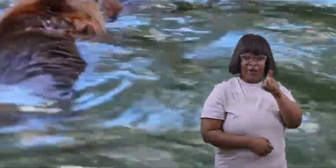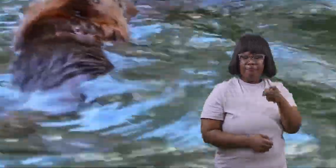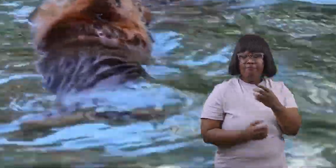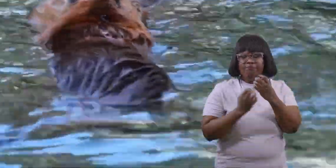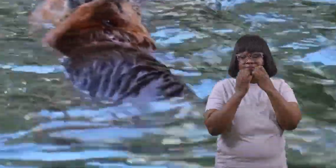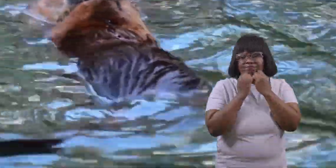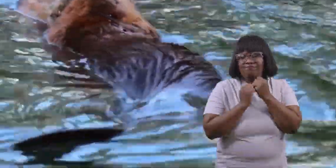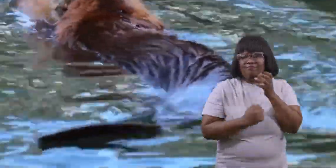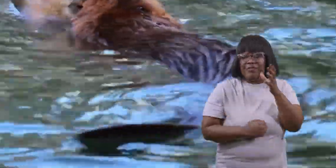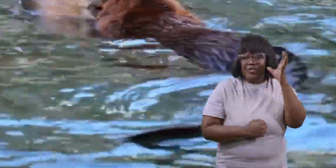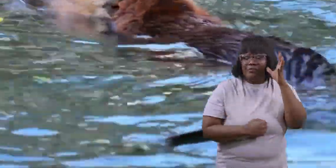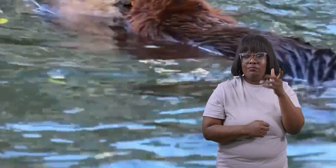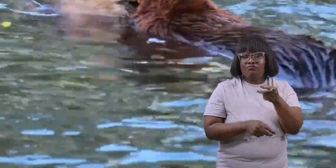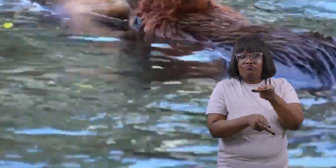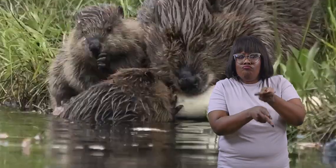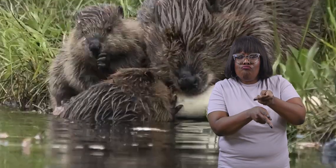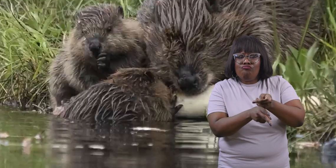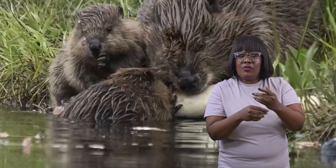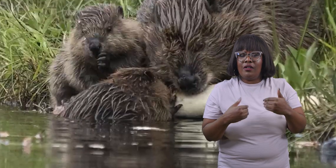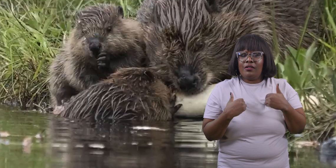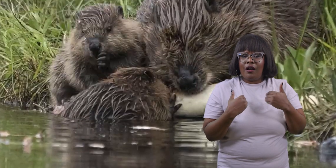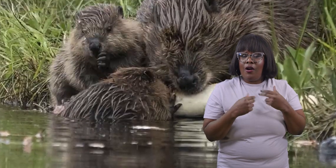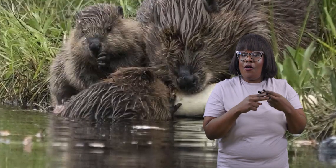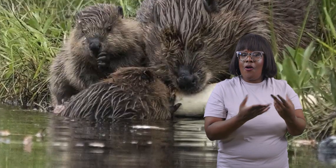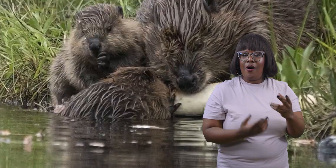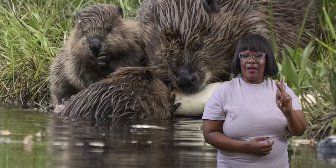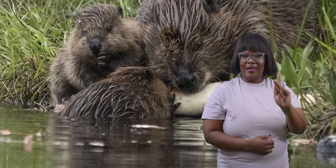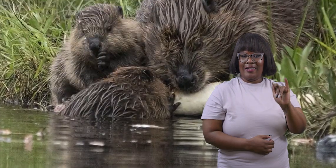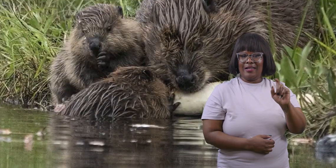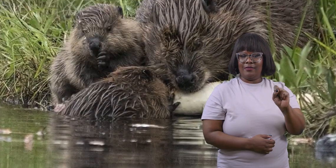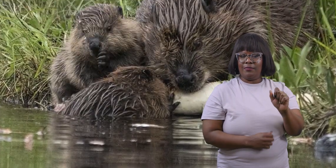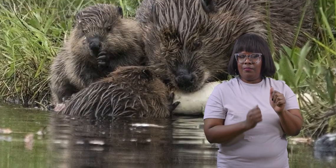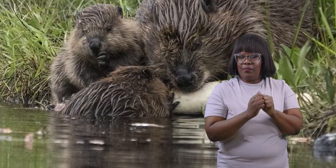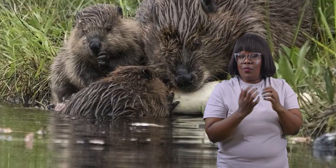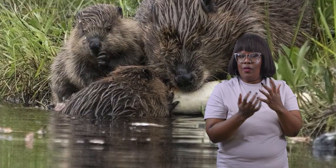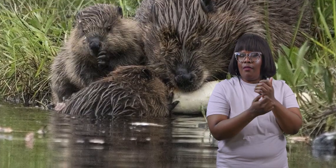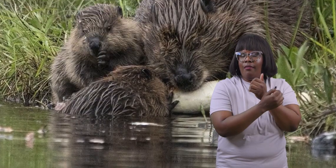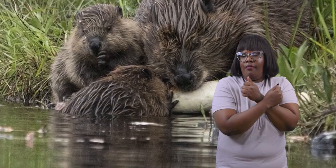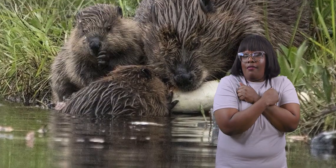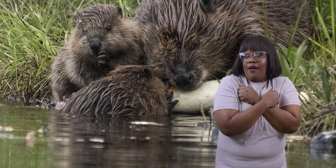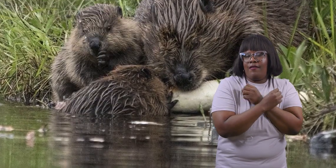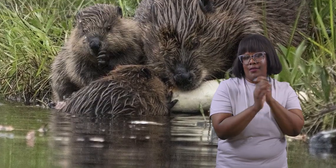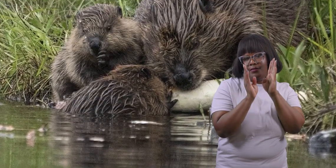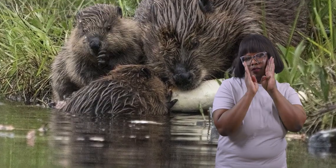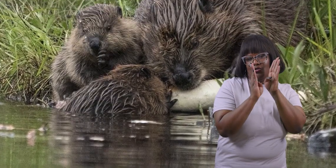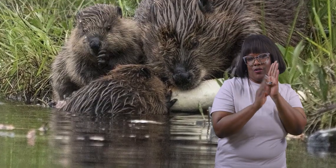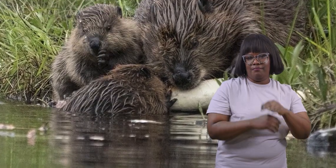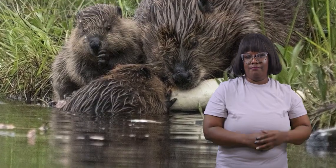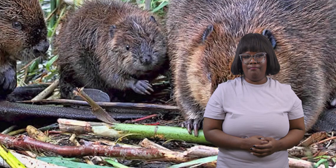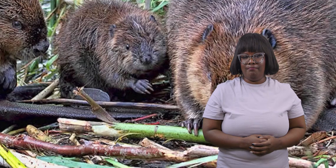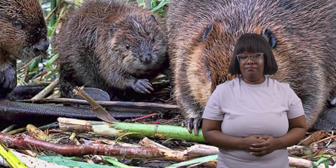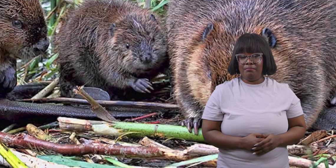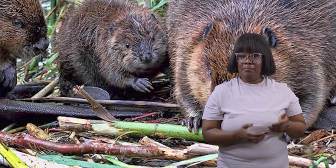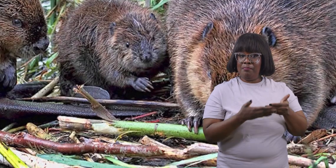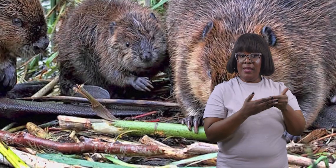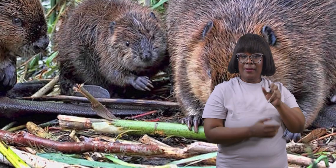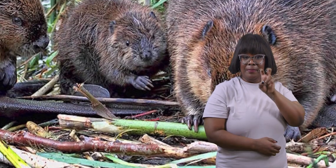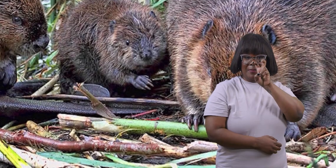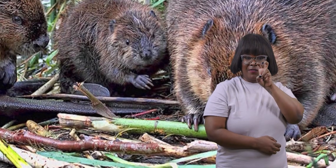very caring parents they treat their young called kids with a lot of love and attention baby beavers stay